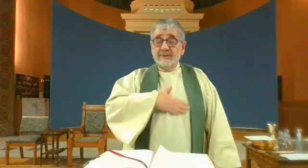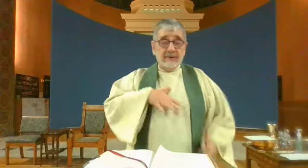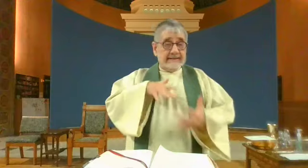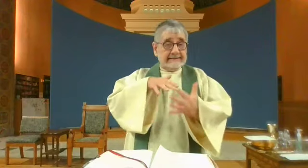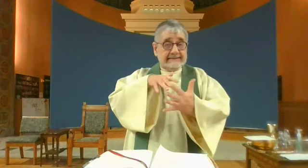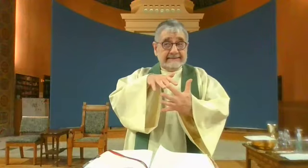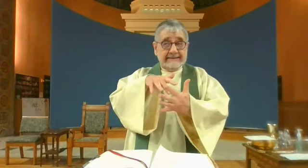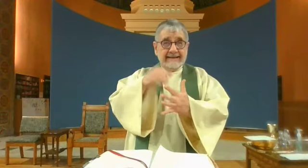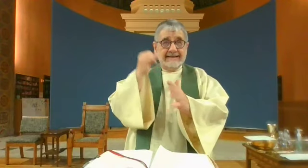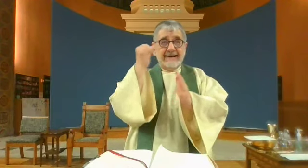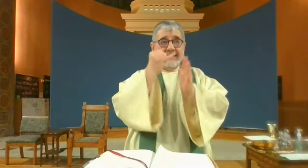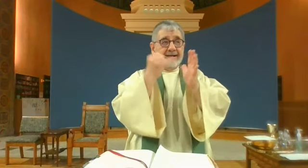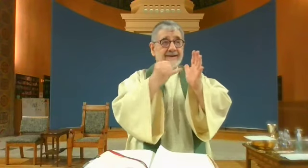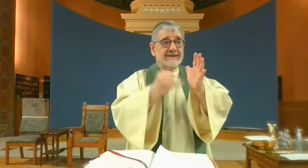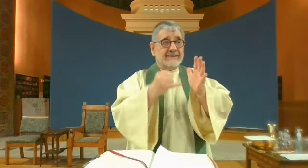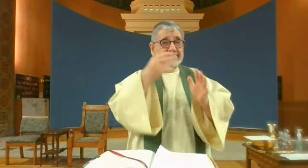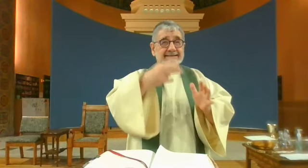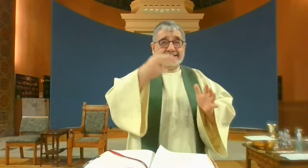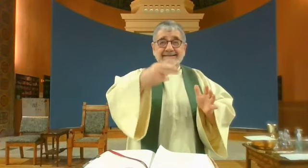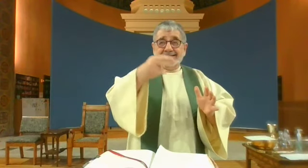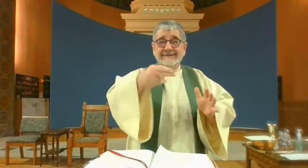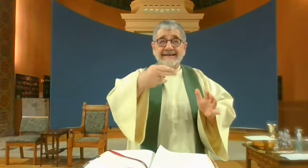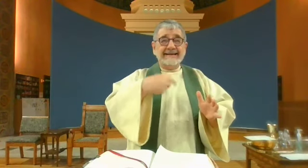I enjoy studying art history.